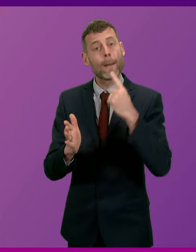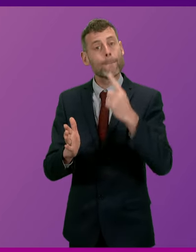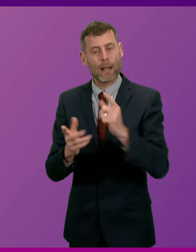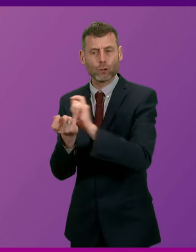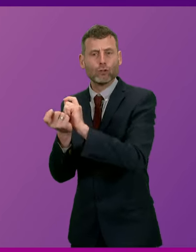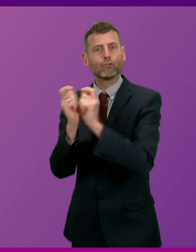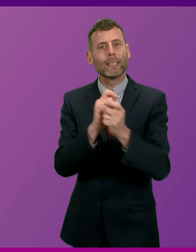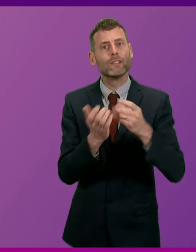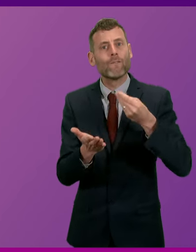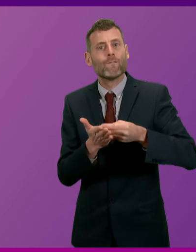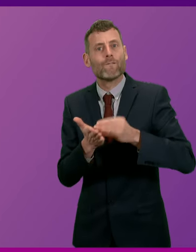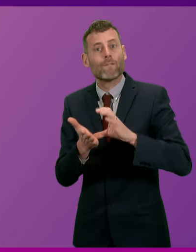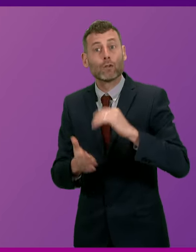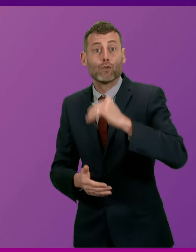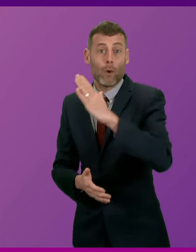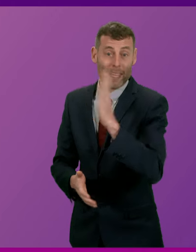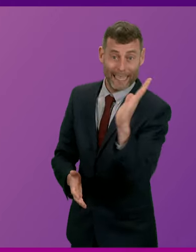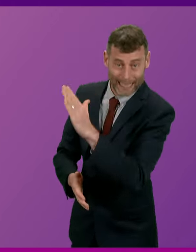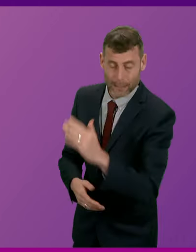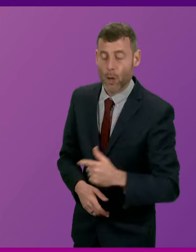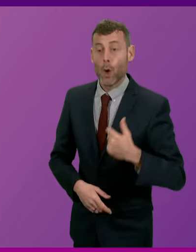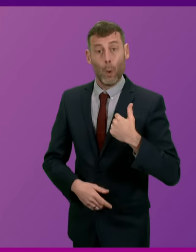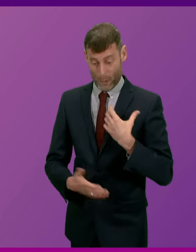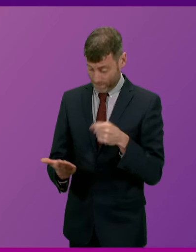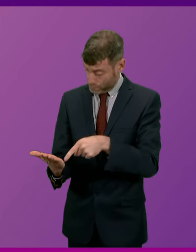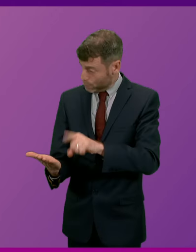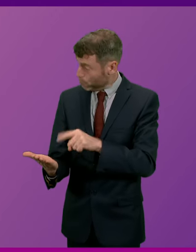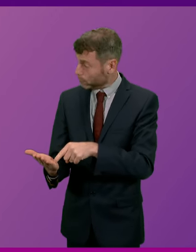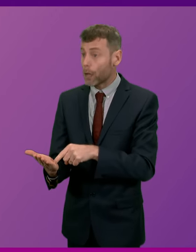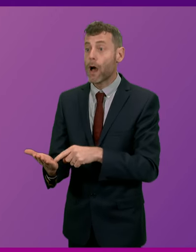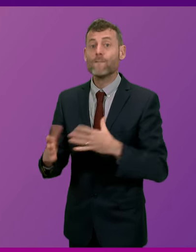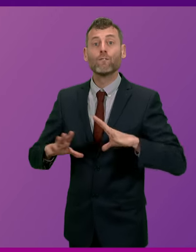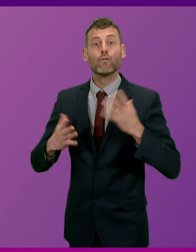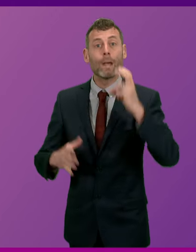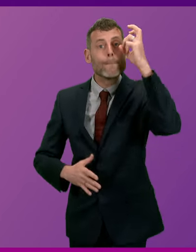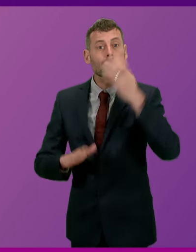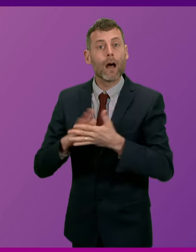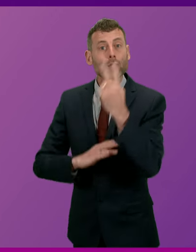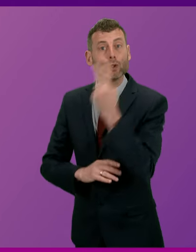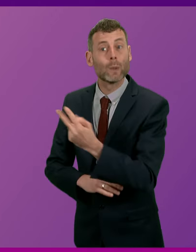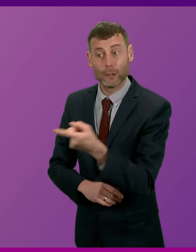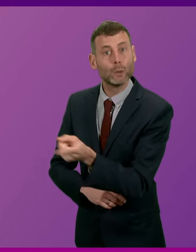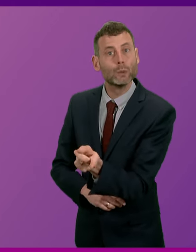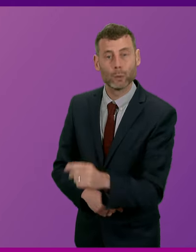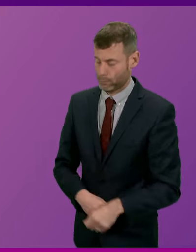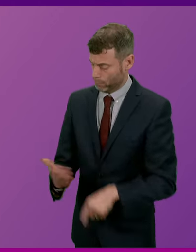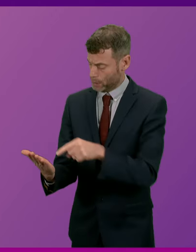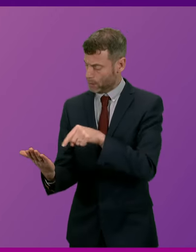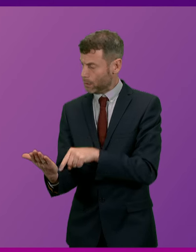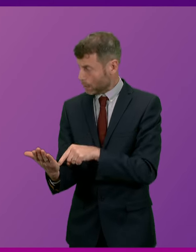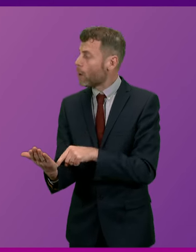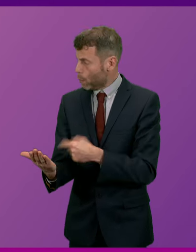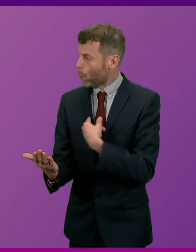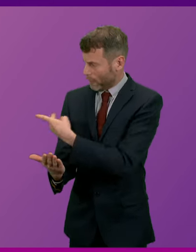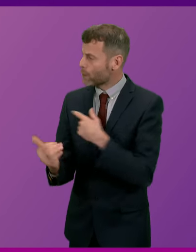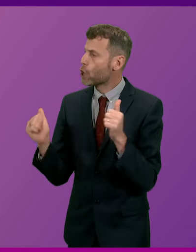can point to free bus travel for the under-22s. We can point to the great strides that we've made in lifting children out